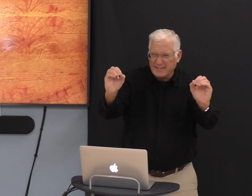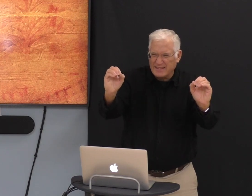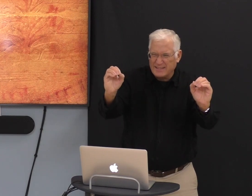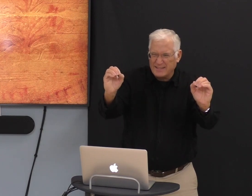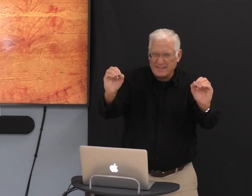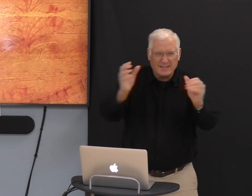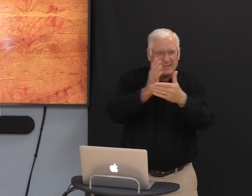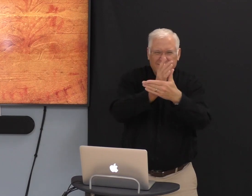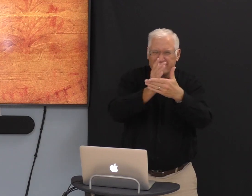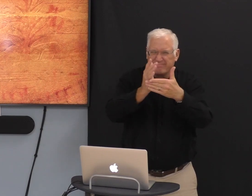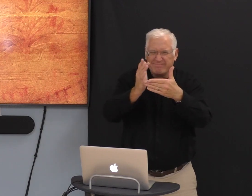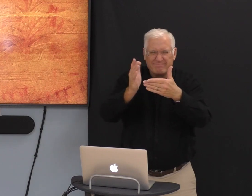Israel heard nothing.